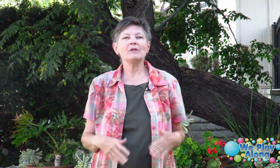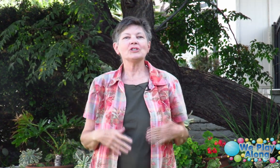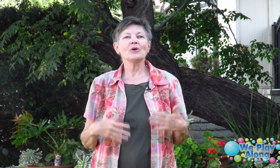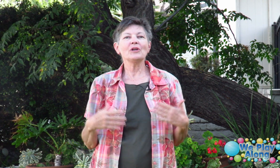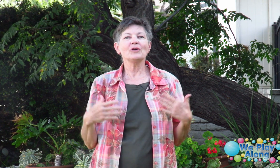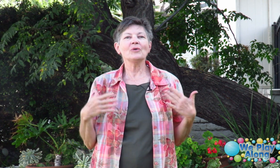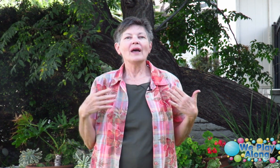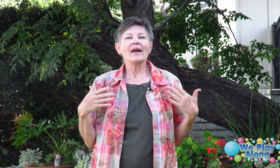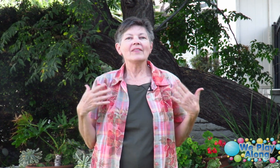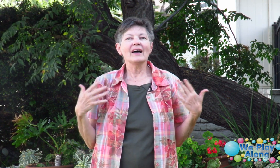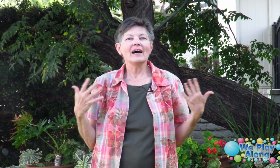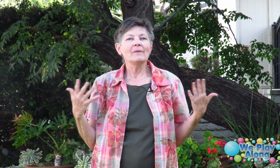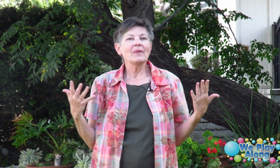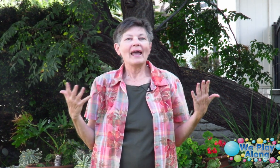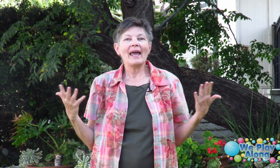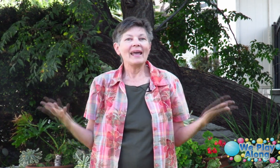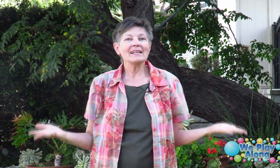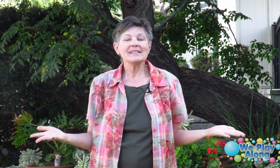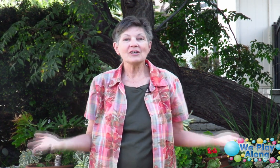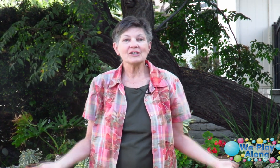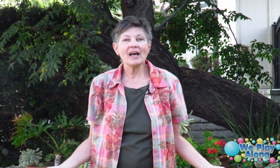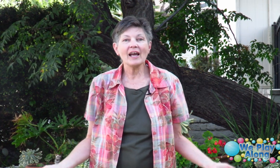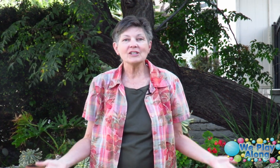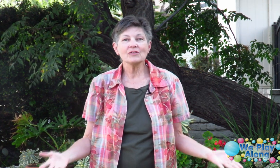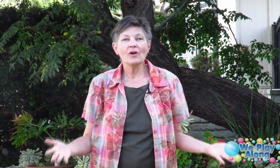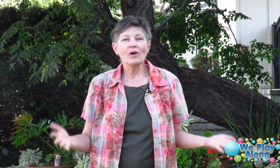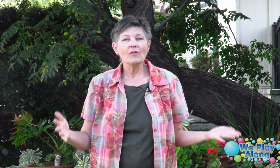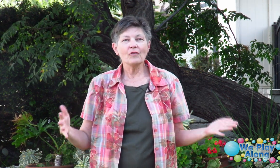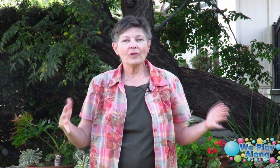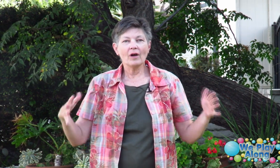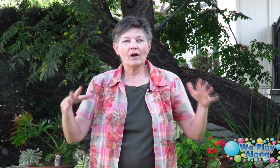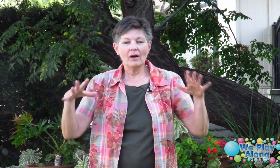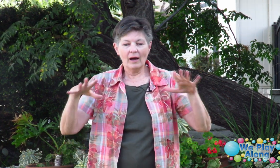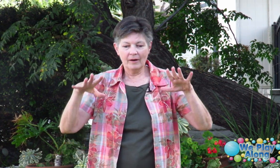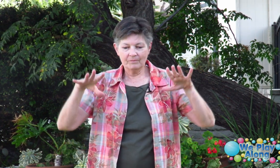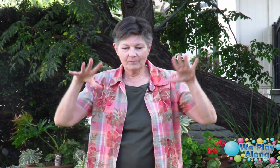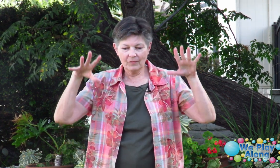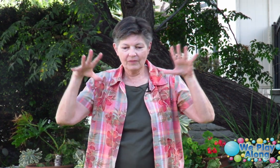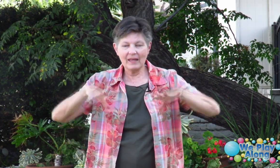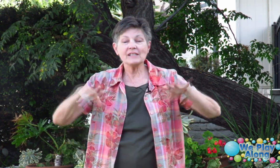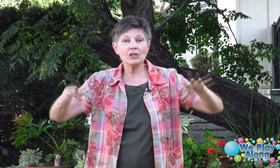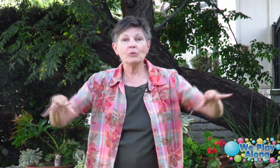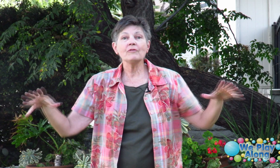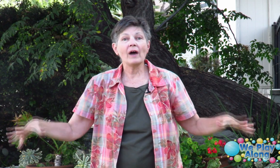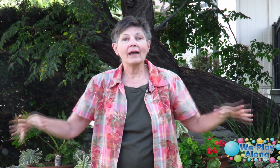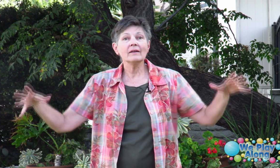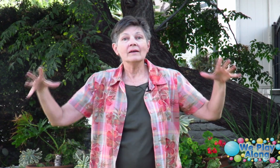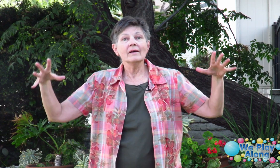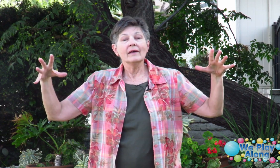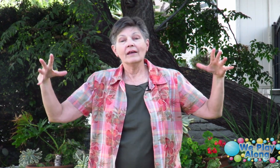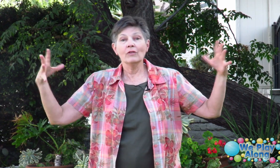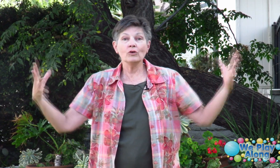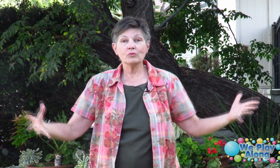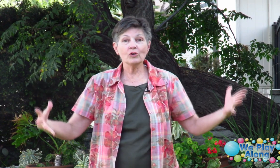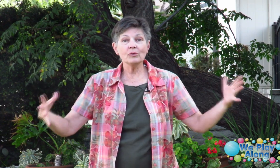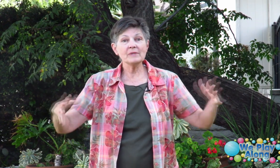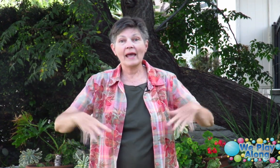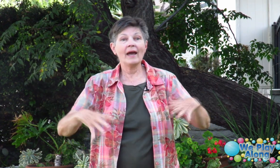to be showing you the ASL signs for the things that you would find in those rooms and